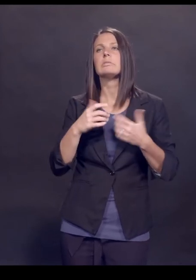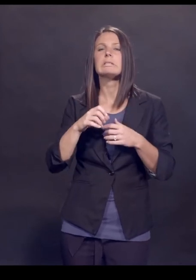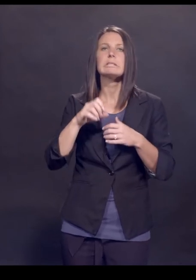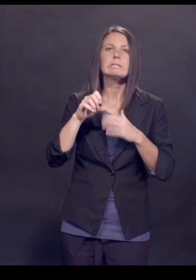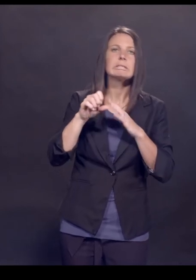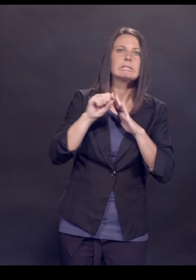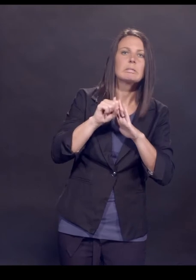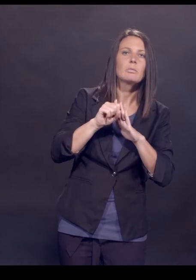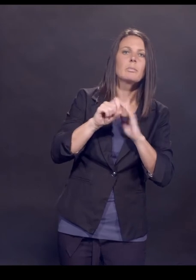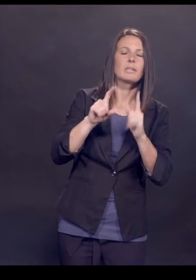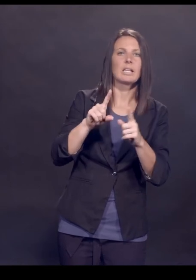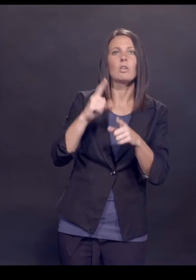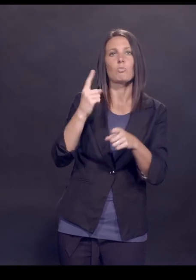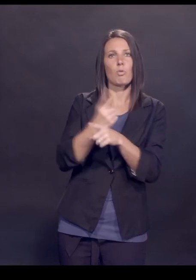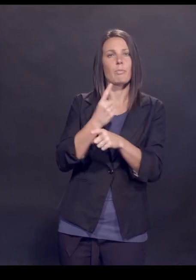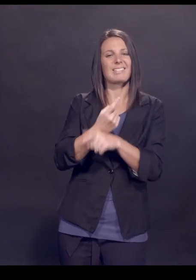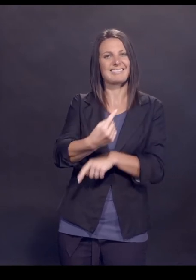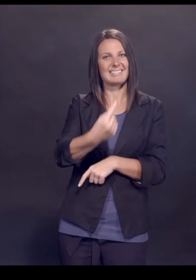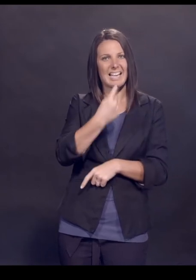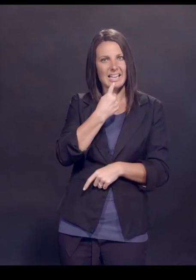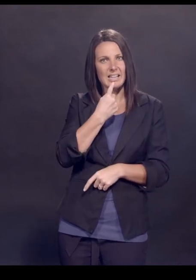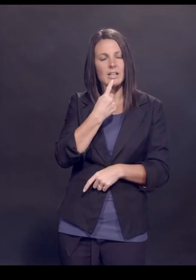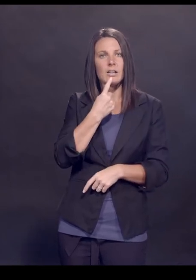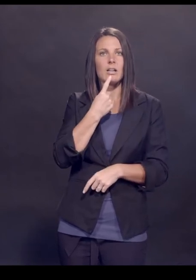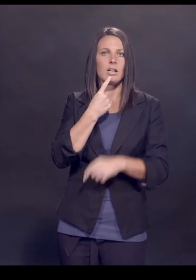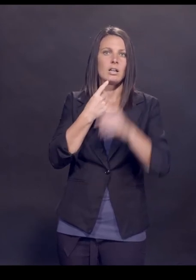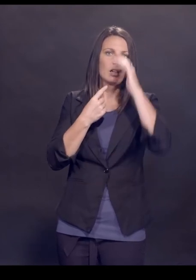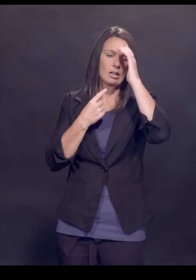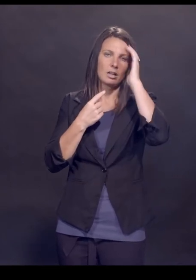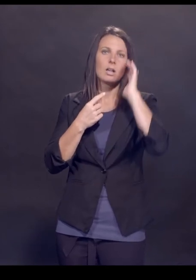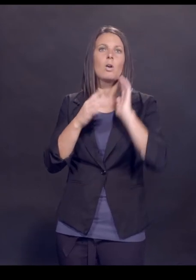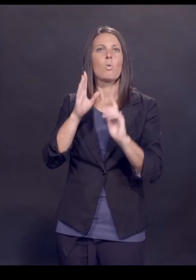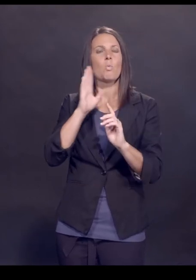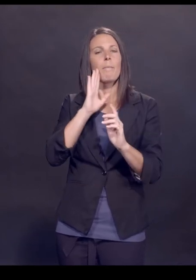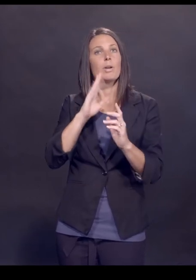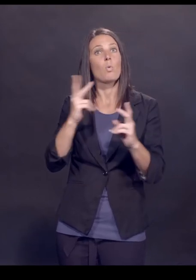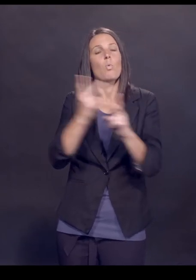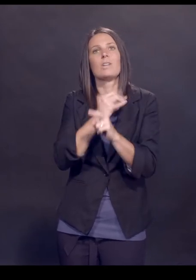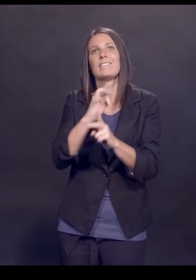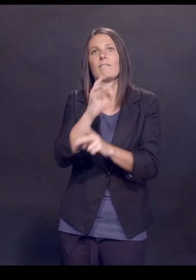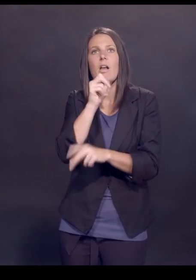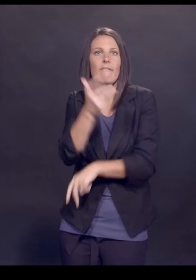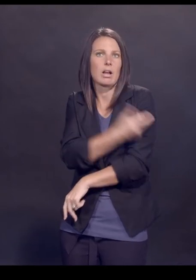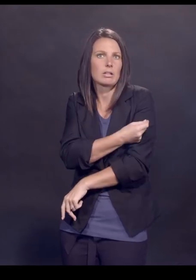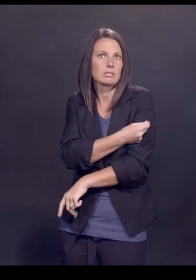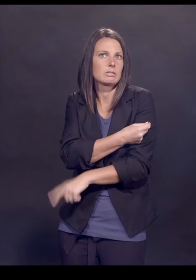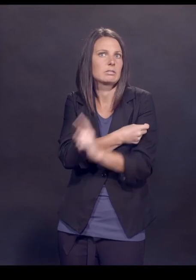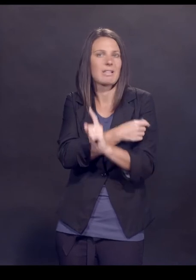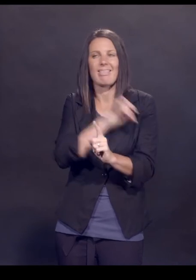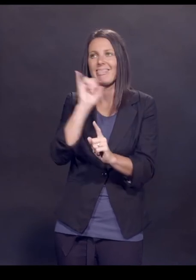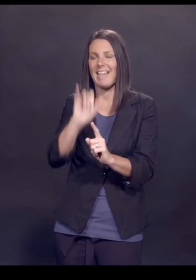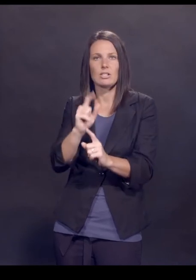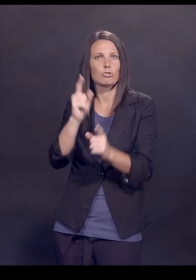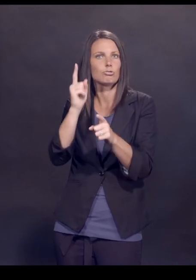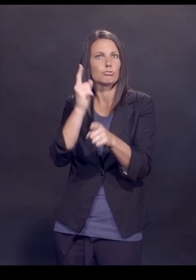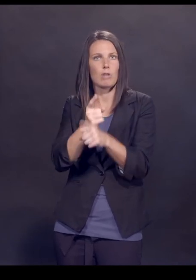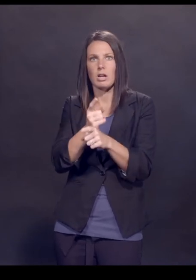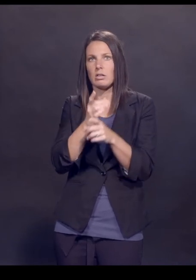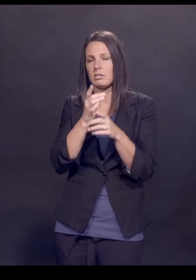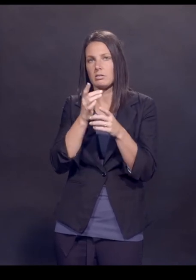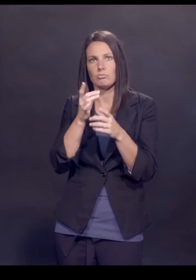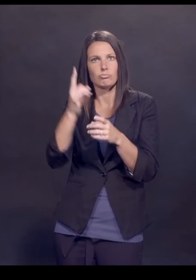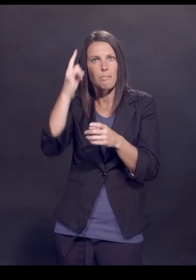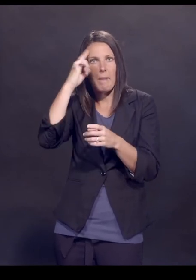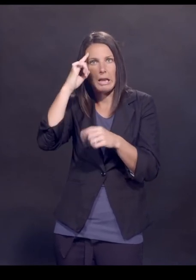sinusitis. And he correctly said, it would have been much worse if I hadn't been vaccinated. That's exactly the right way to look at it.